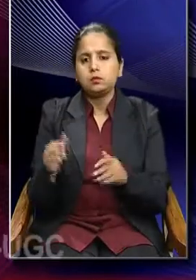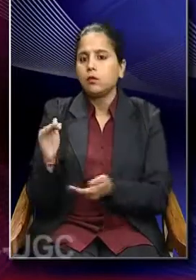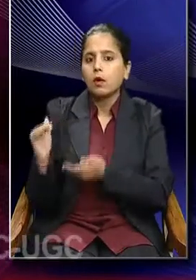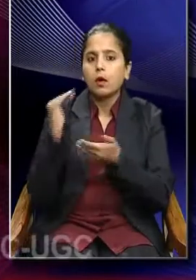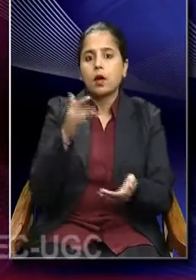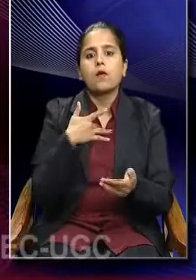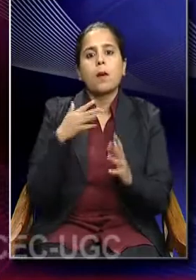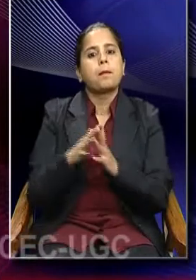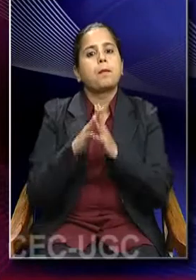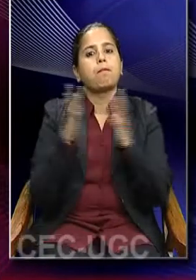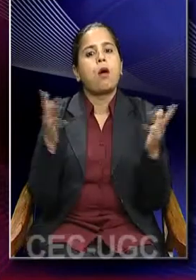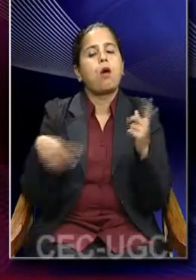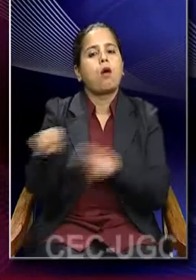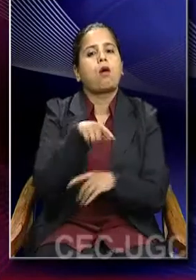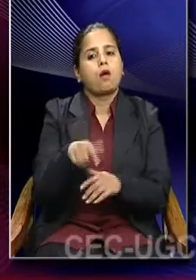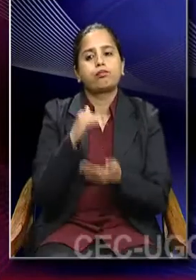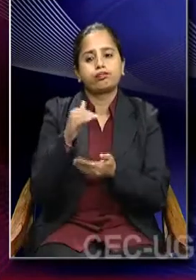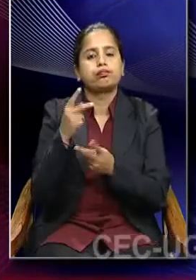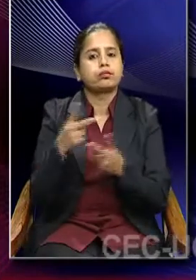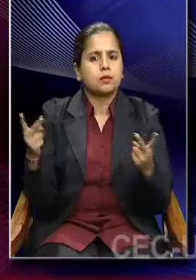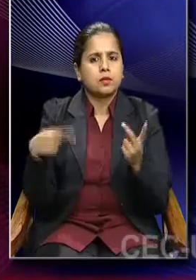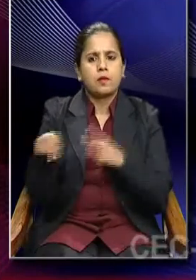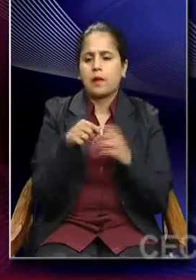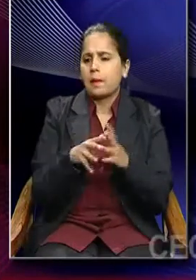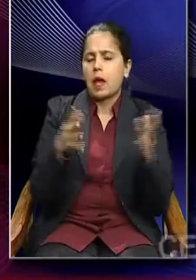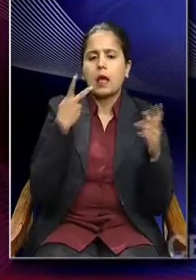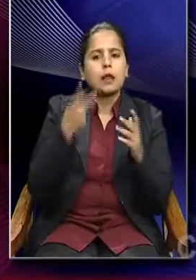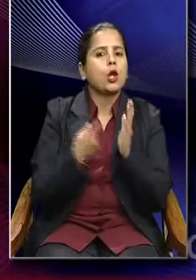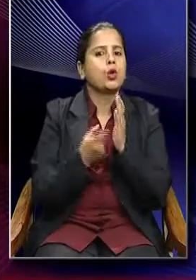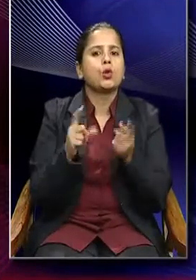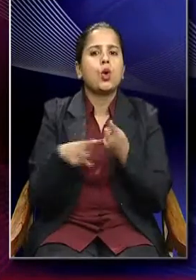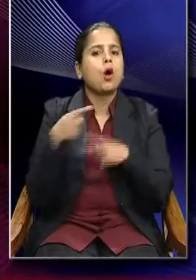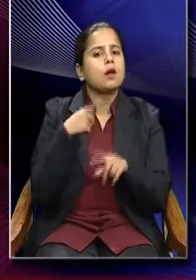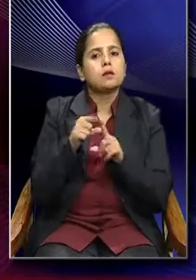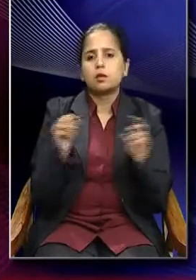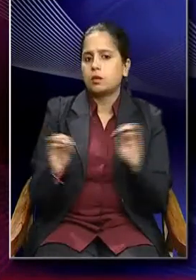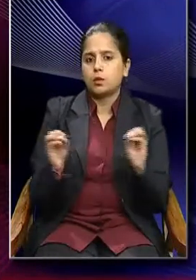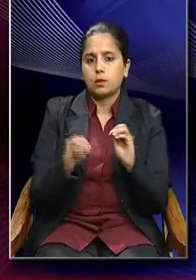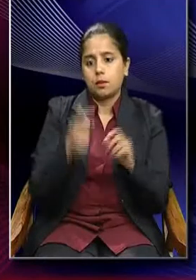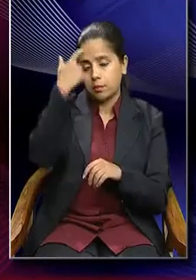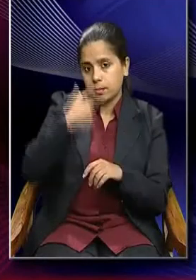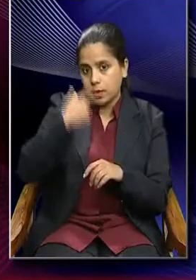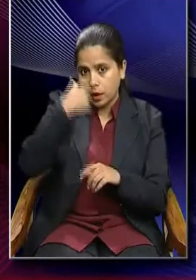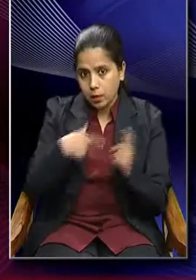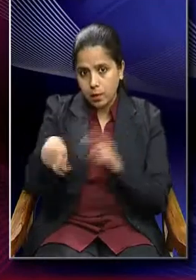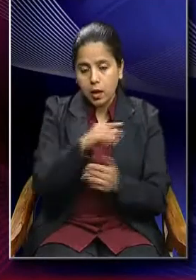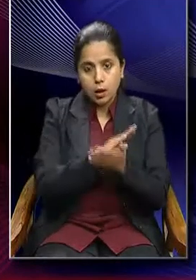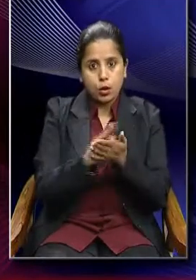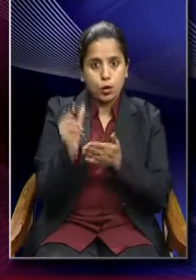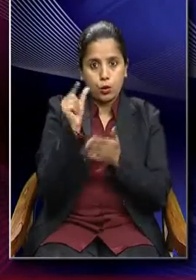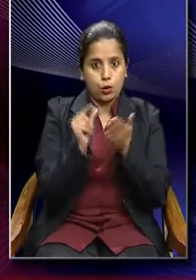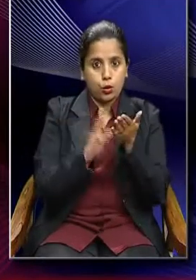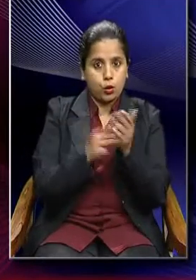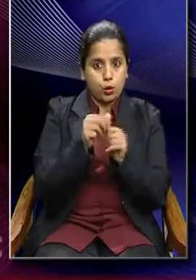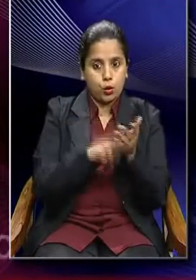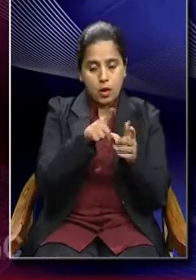with higher compensation. So, we do not take on the role as it is. As individual human beings, having